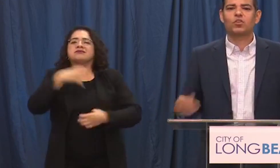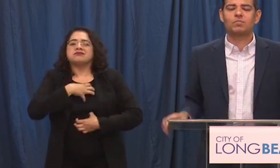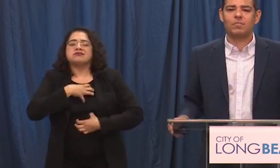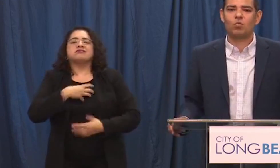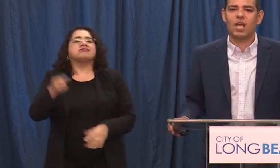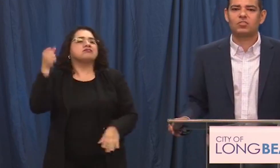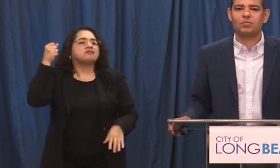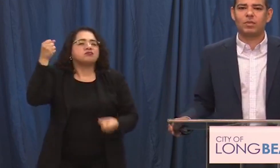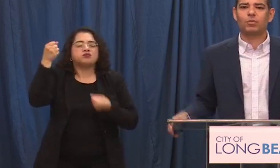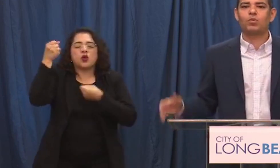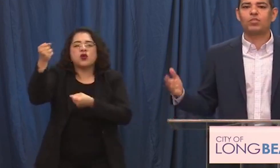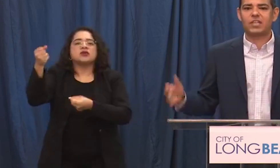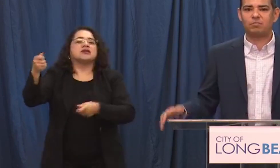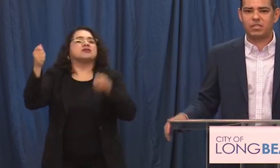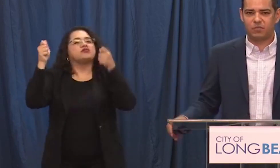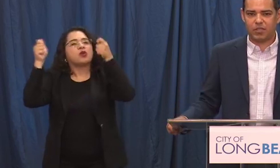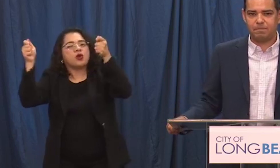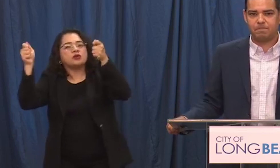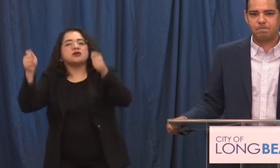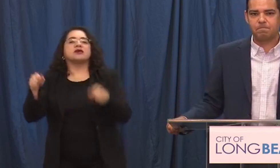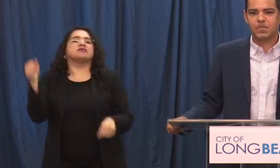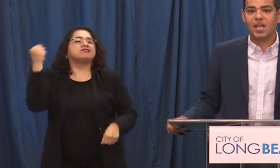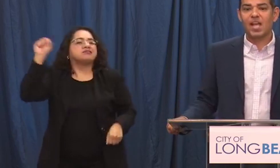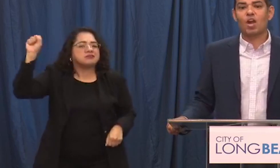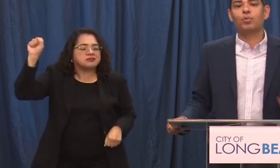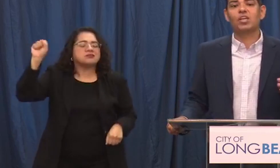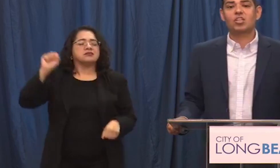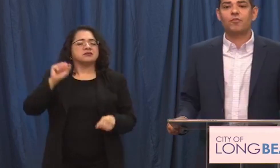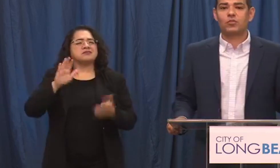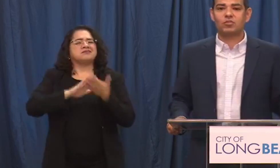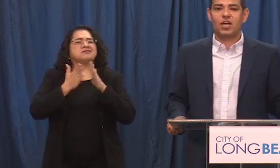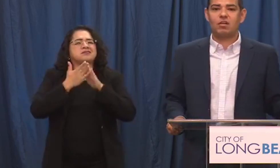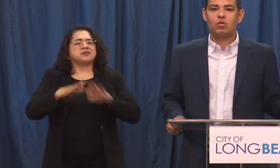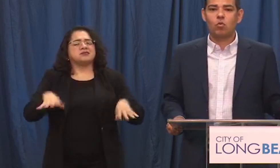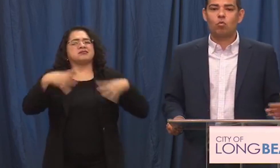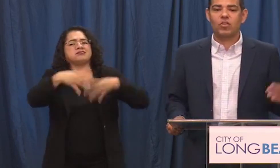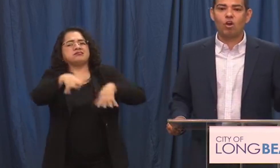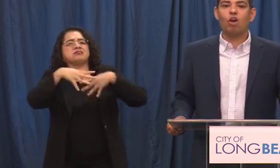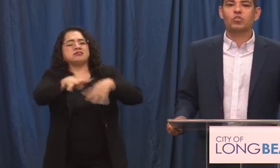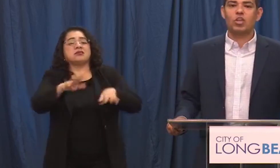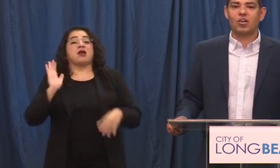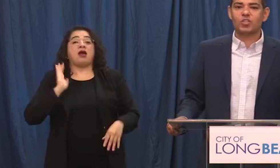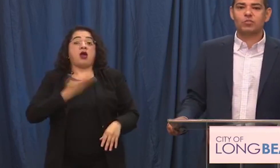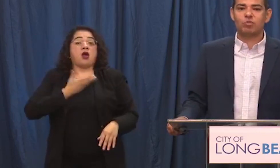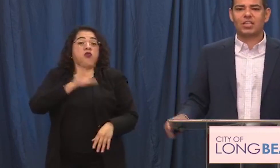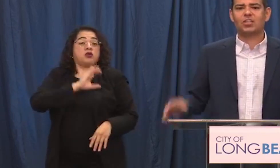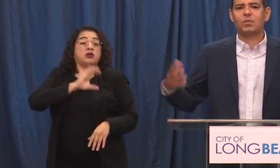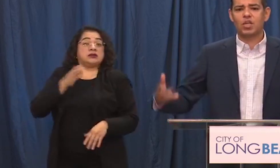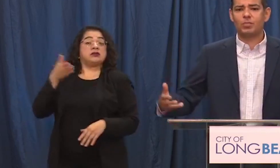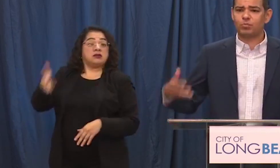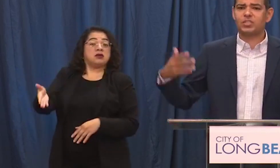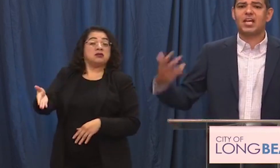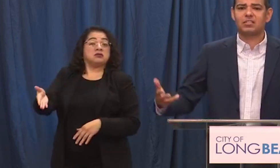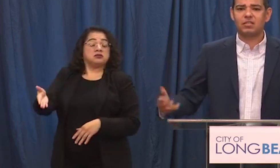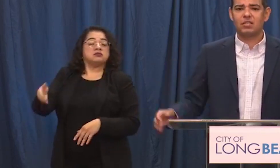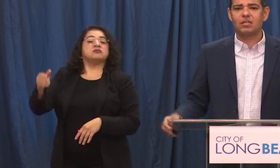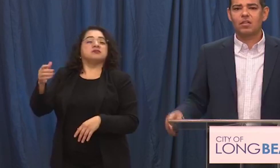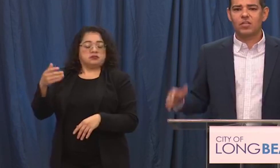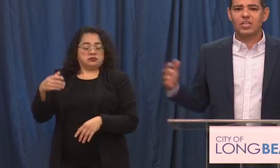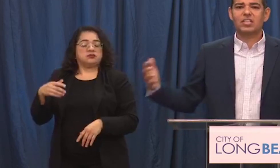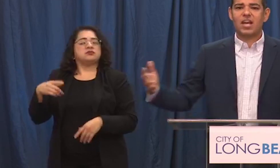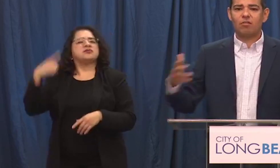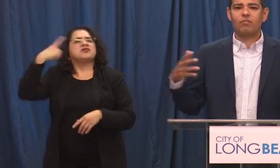their first amendment rights to be able to protest peacefully and our police officers there were there also don't not just protect the community but to protect